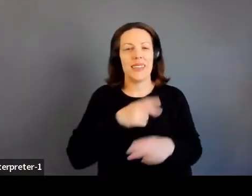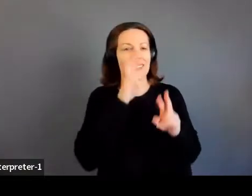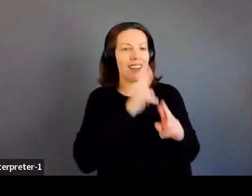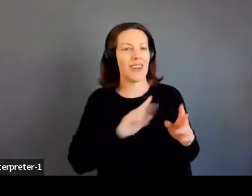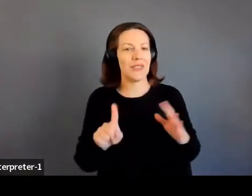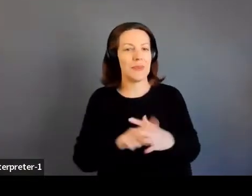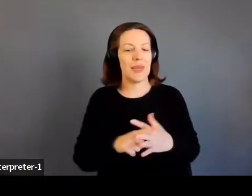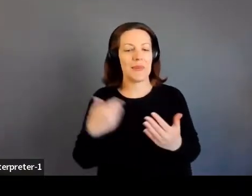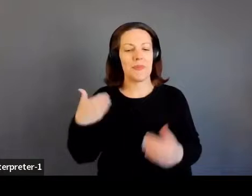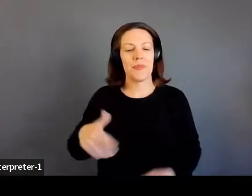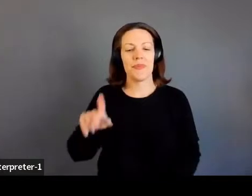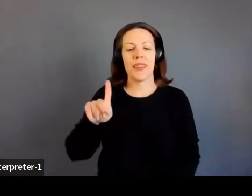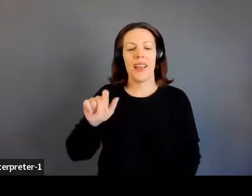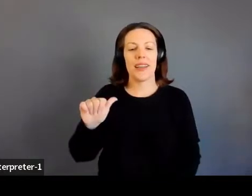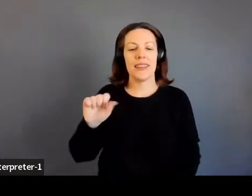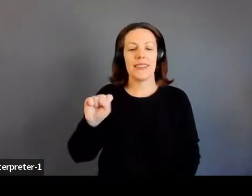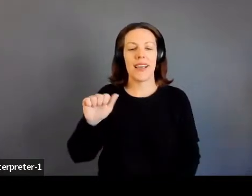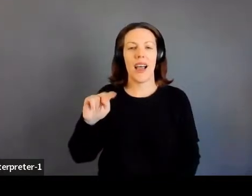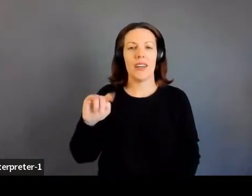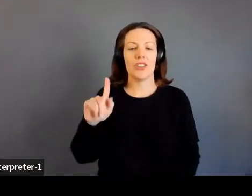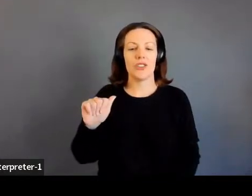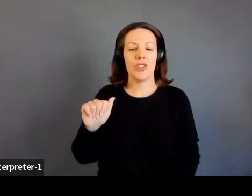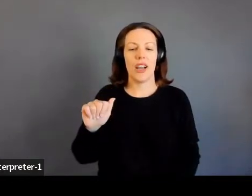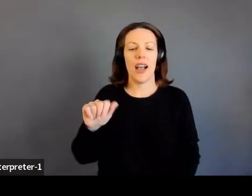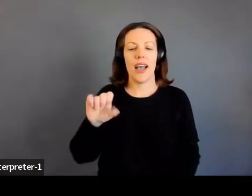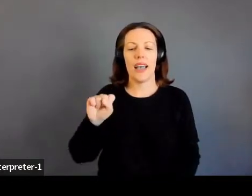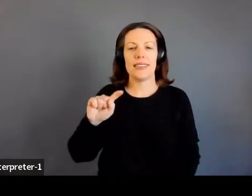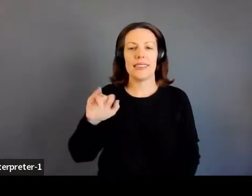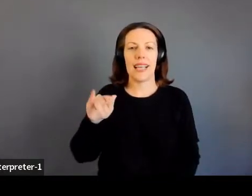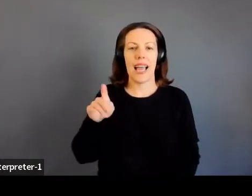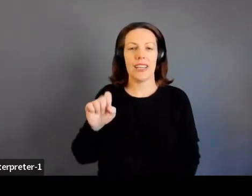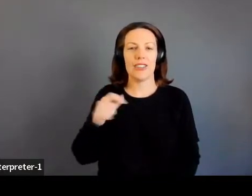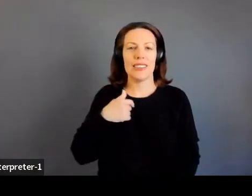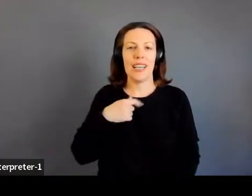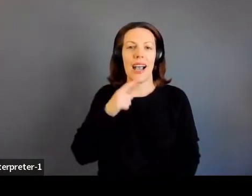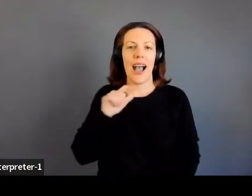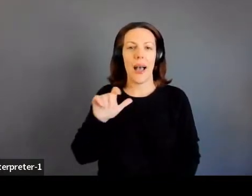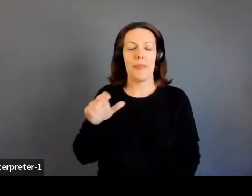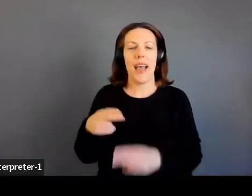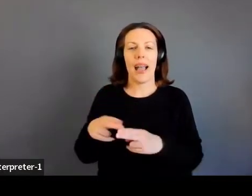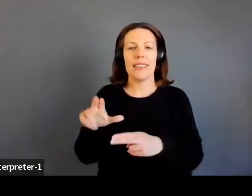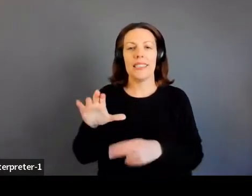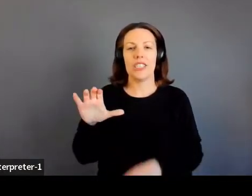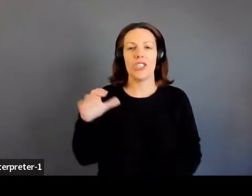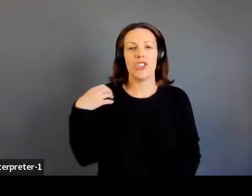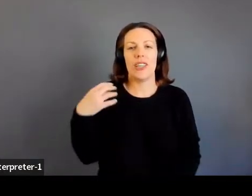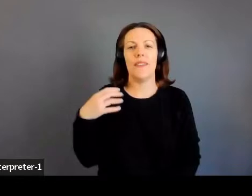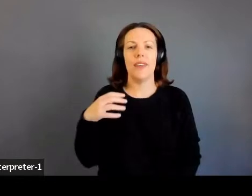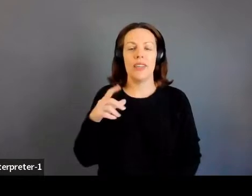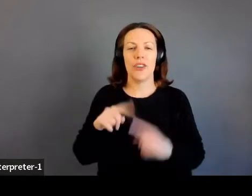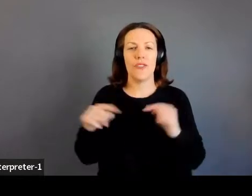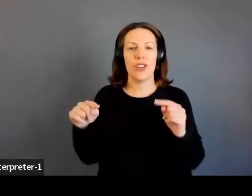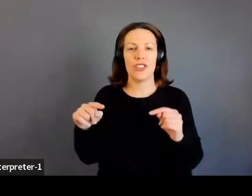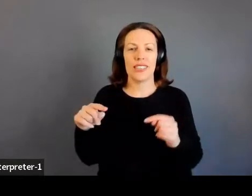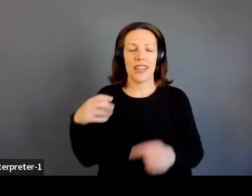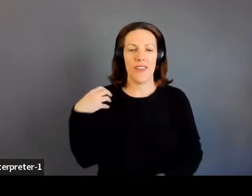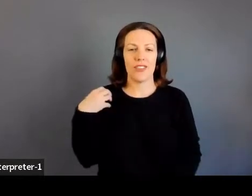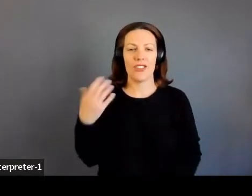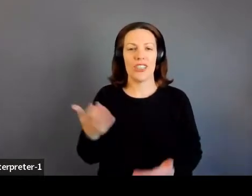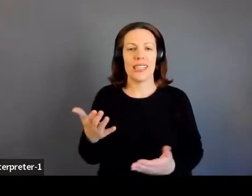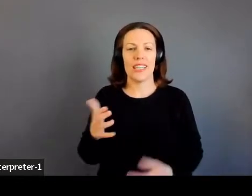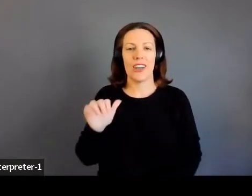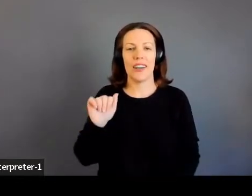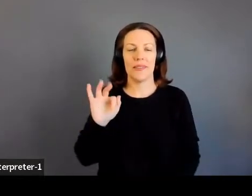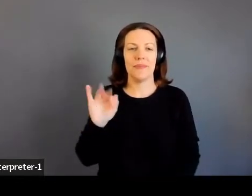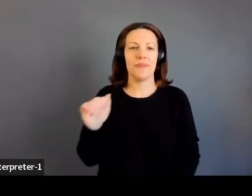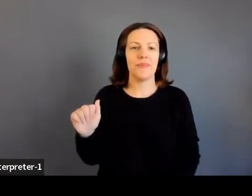Cassandra Robinson-Stiles, and I am the Acting Chief Diversity Officer here at the Federal Aviation Administration. And today, we'll